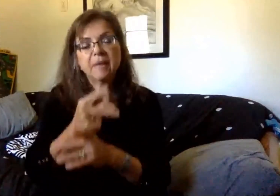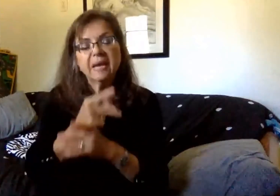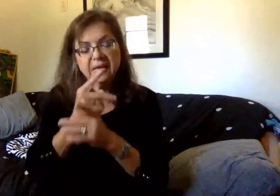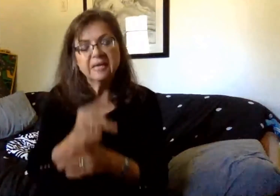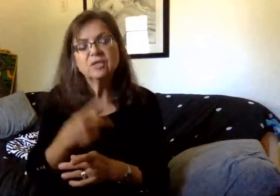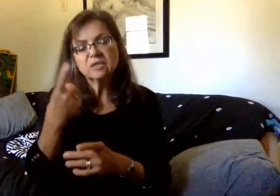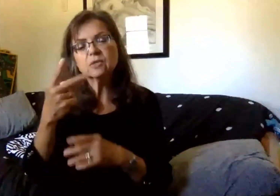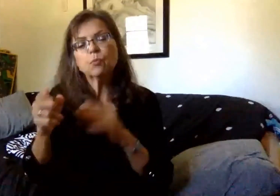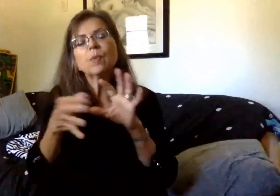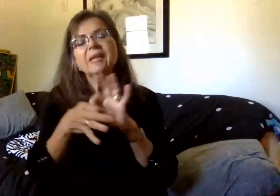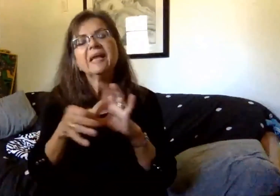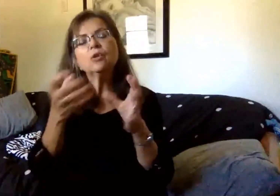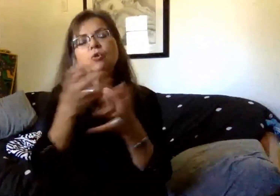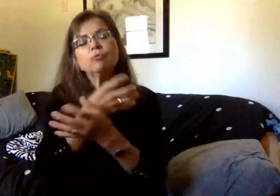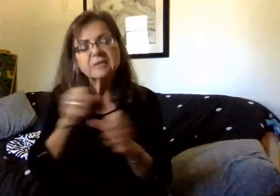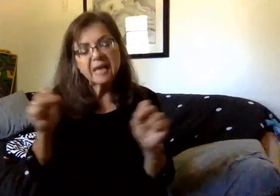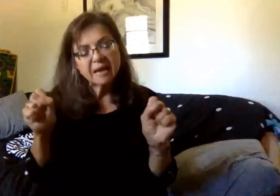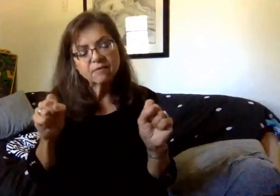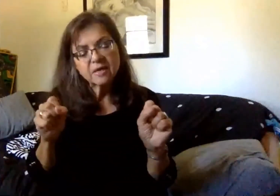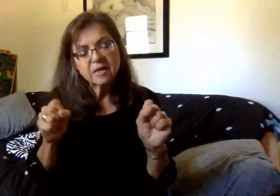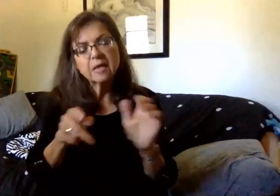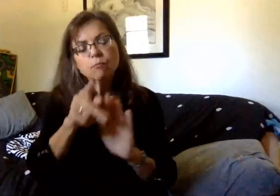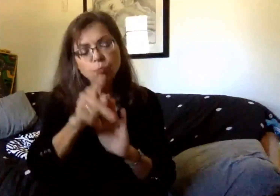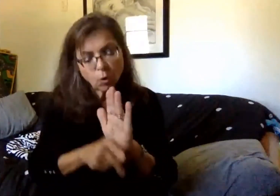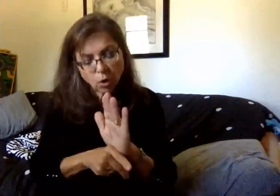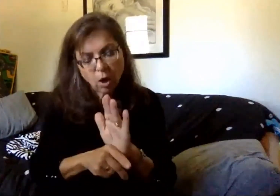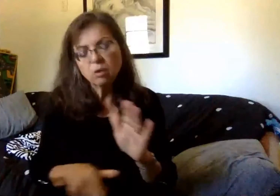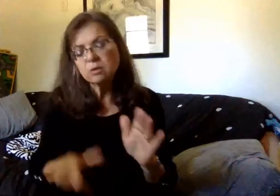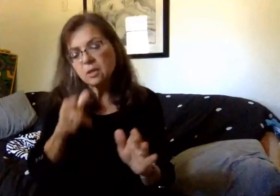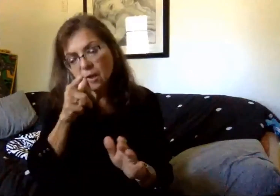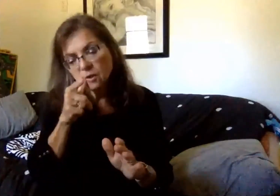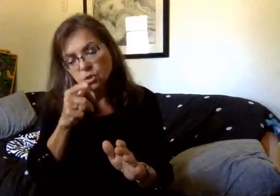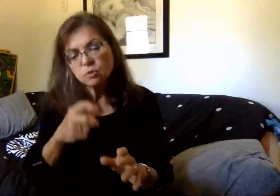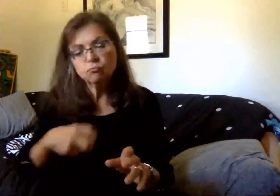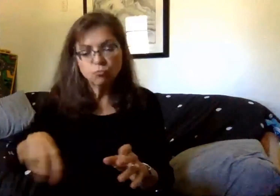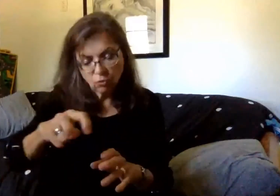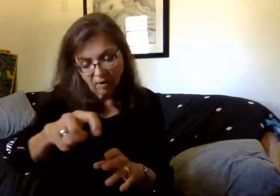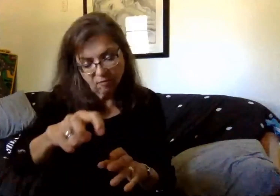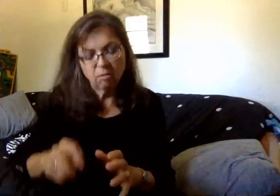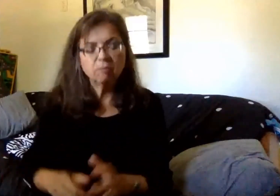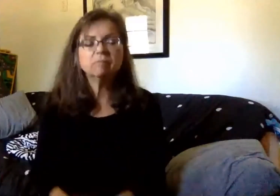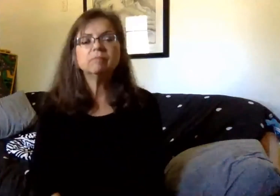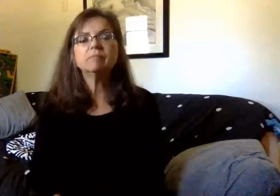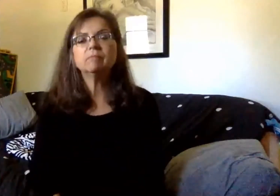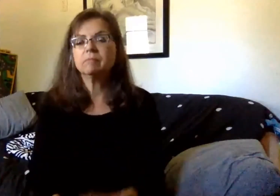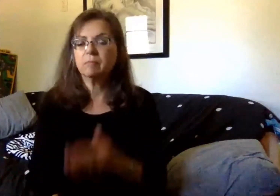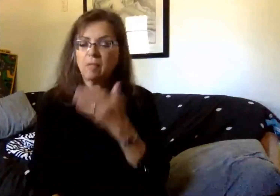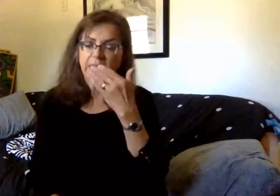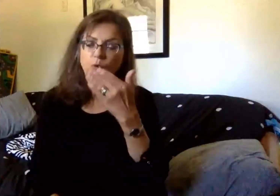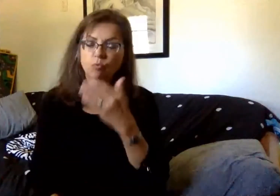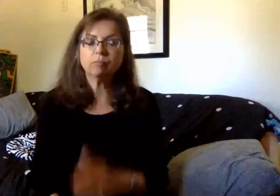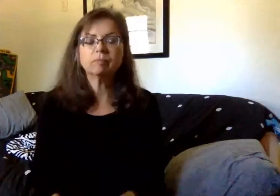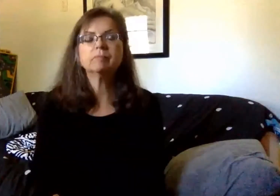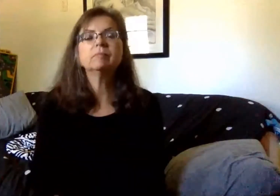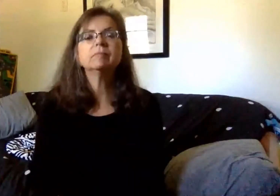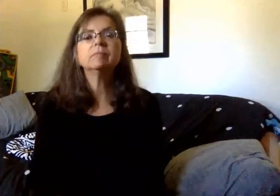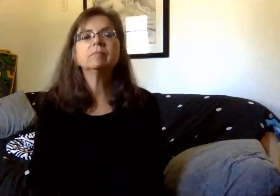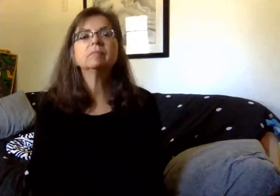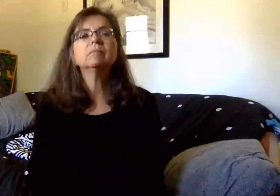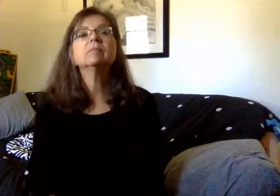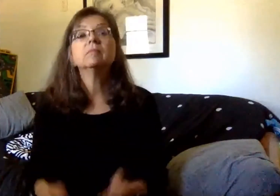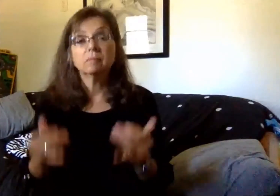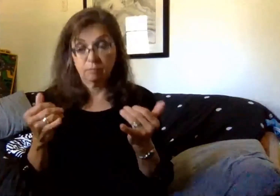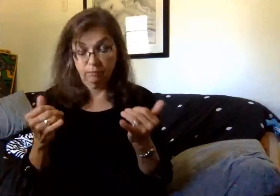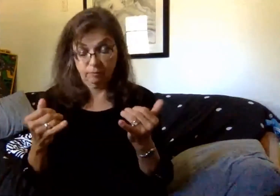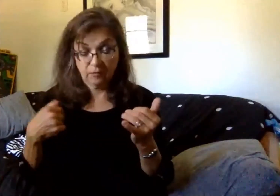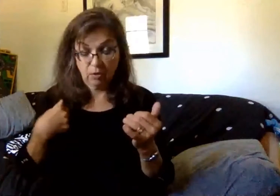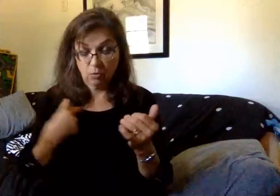programs, protocols, lunch programs, transportation, and masking. Jonathan? Thank you, Mr. Milgate. As he stated, we have